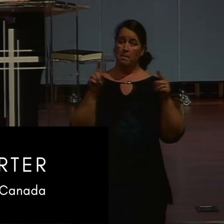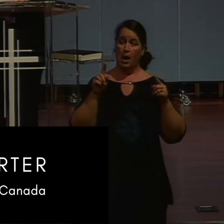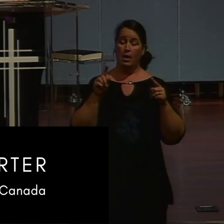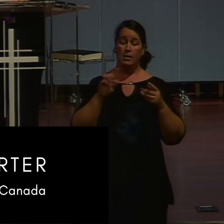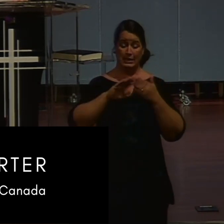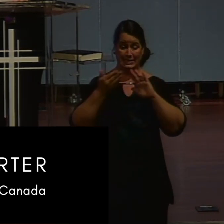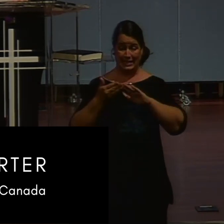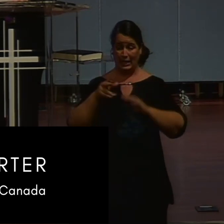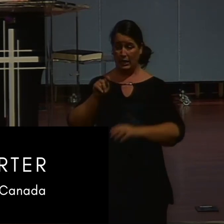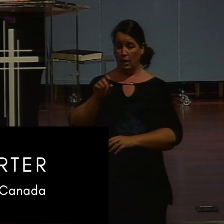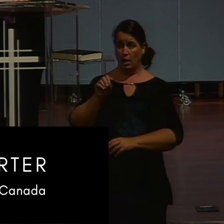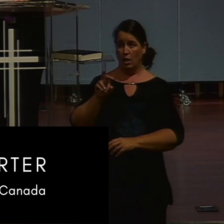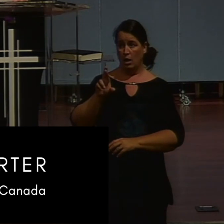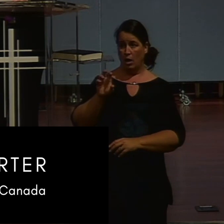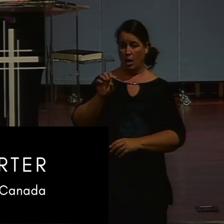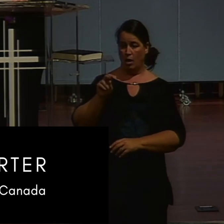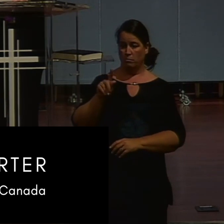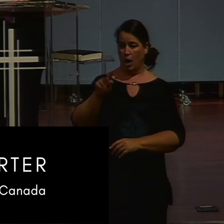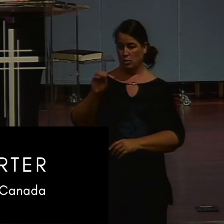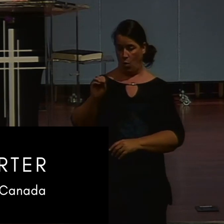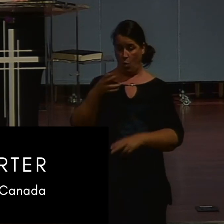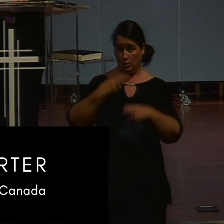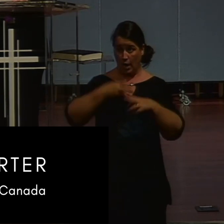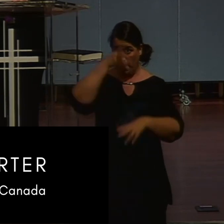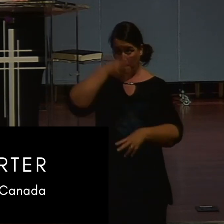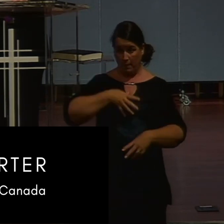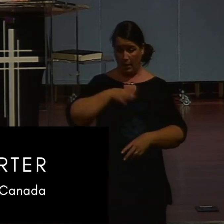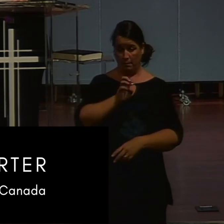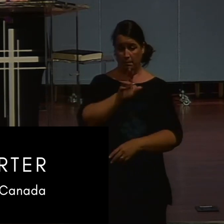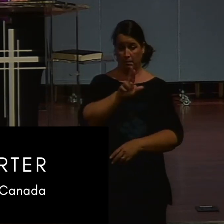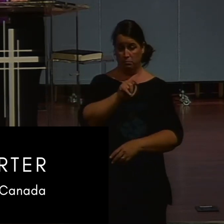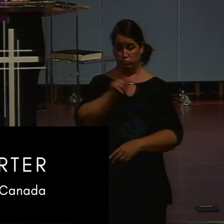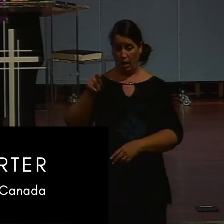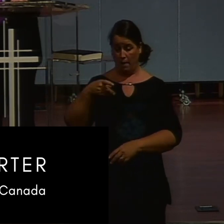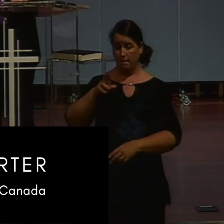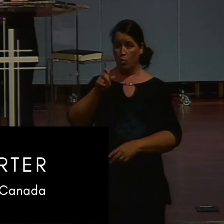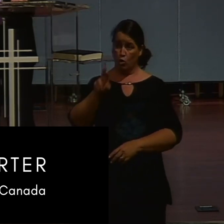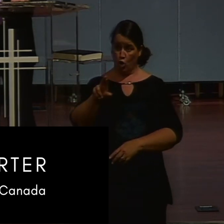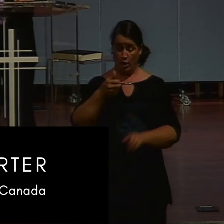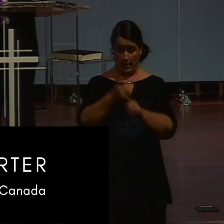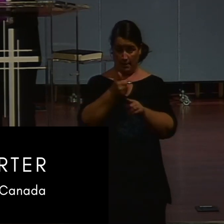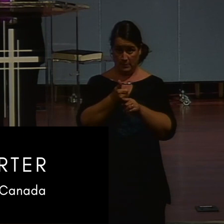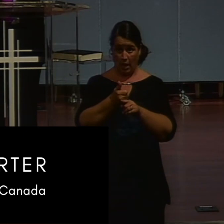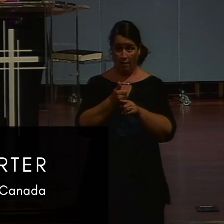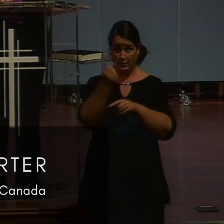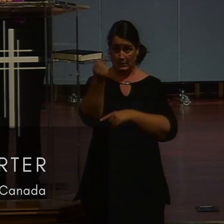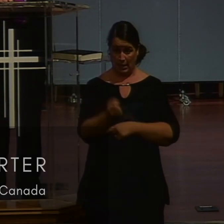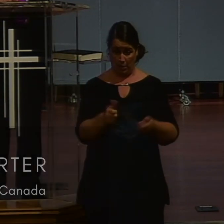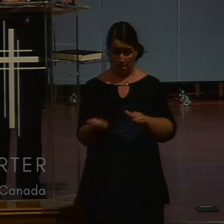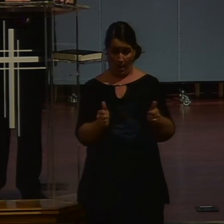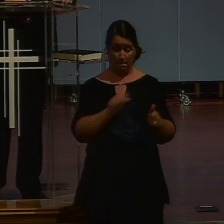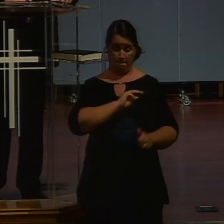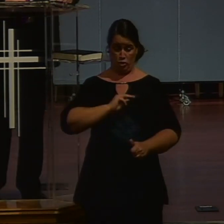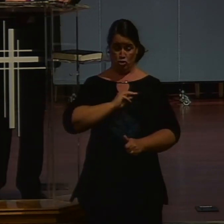IMB missionary there, Brett Porter. He's with the International Mission Board, the Southern Baptist Convention. We're going to pray that God will give fruit